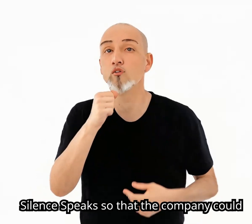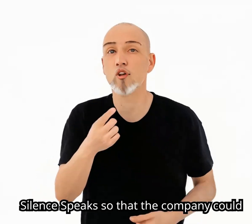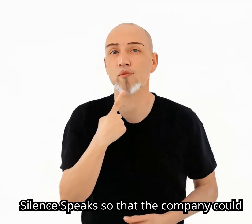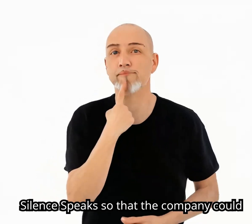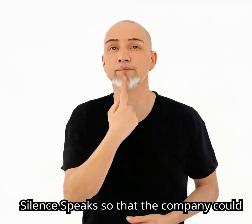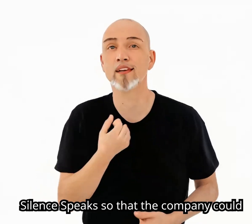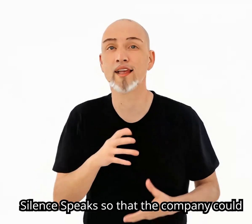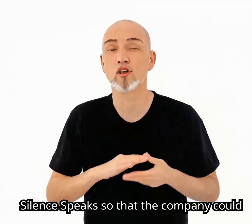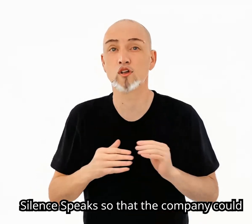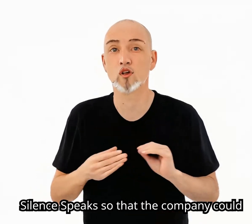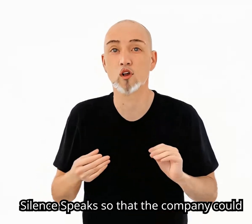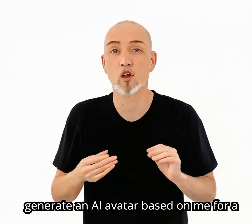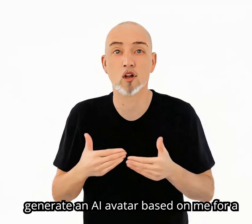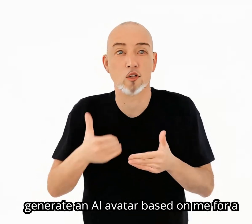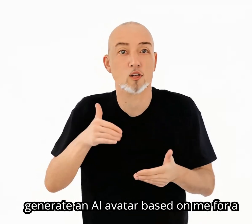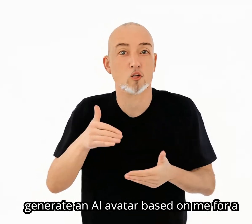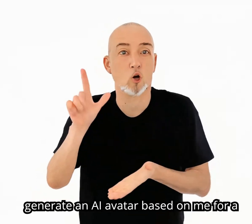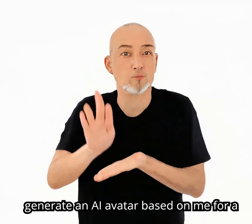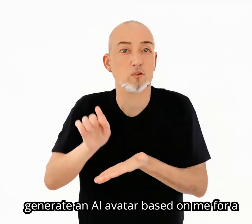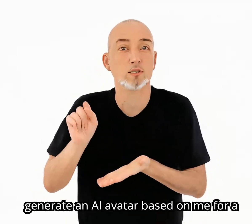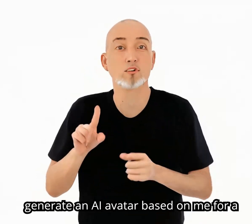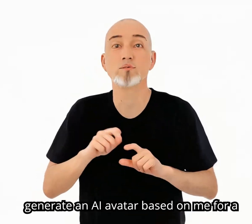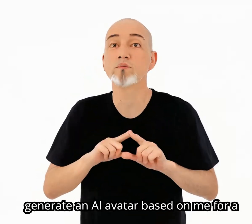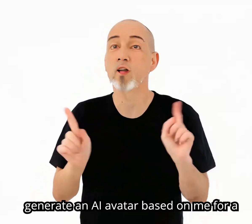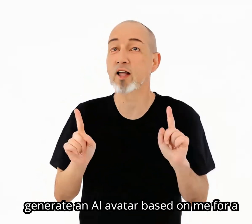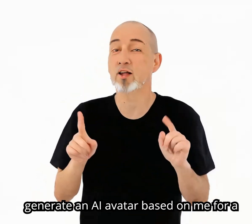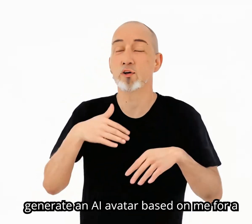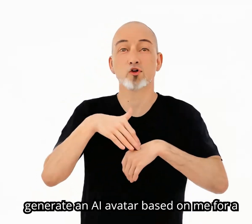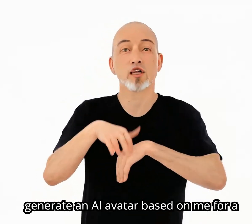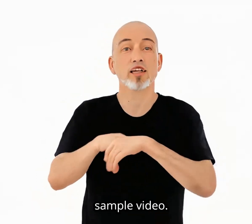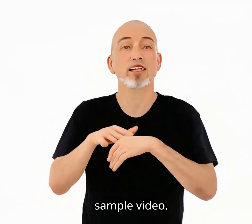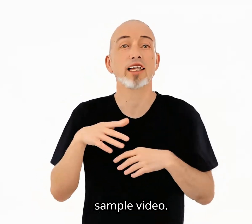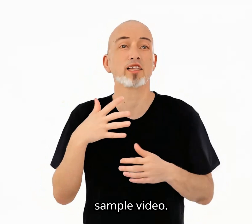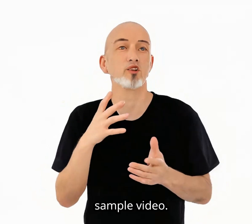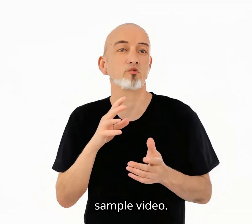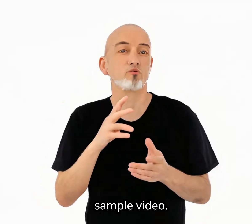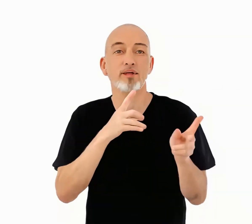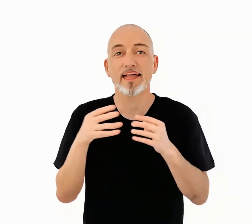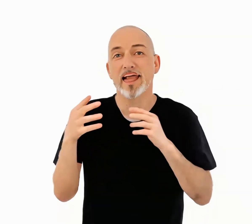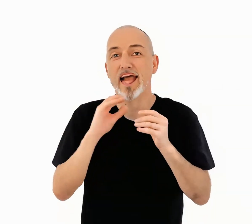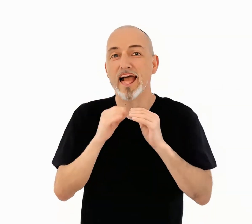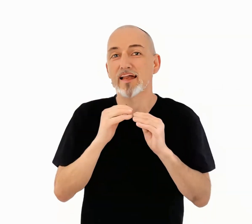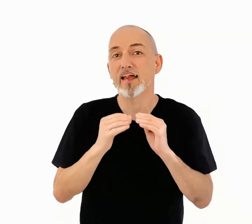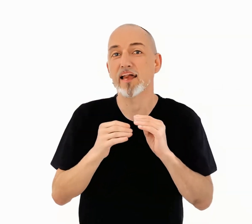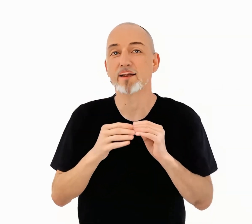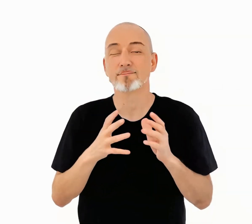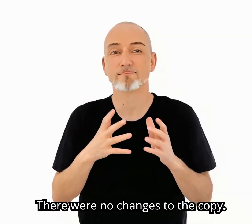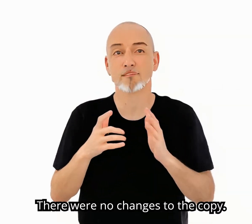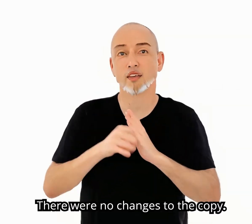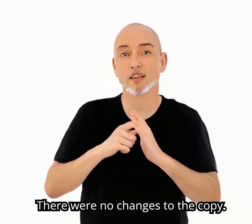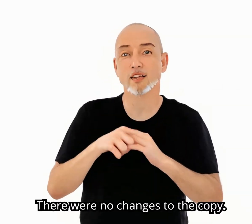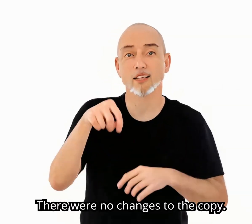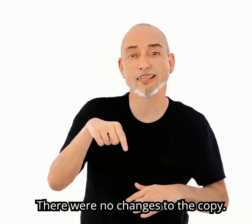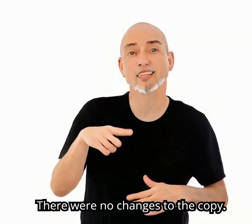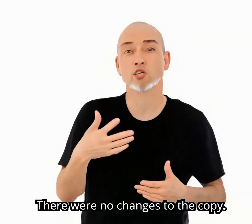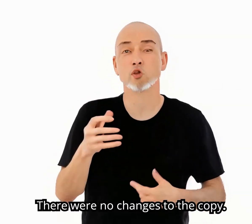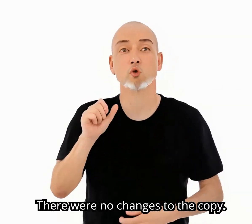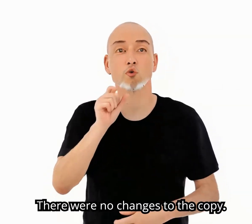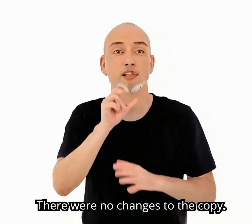Speaks so that the company could generate an AI avatar based on me for a sample video. There were no changes to the copy.